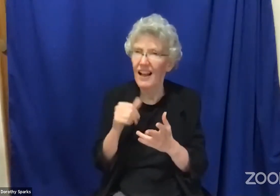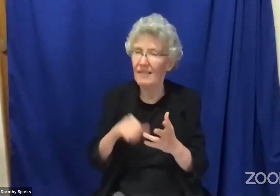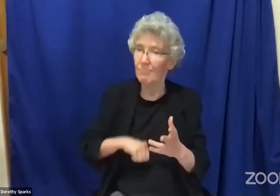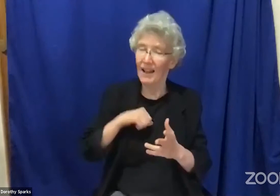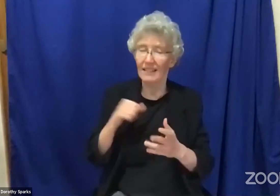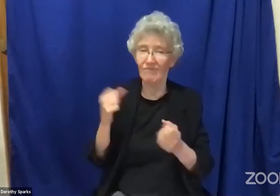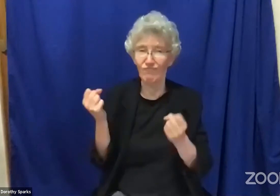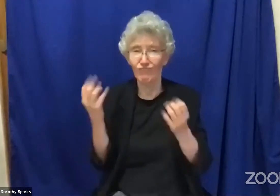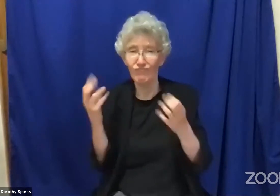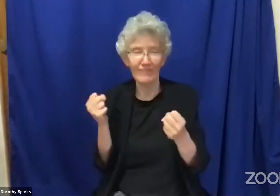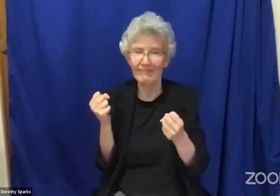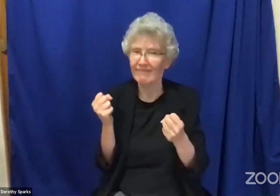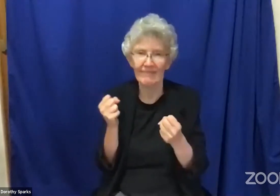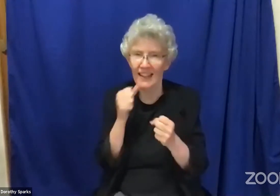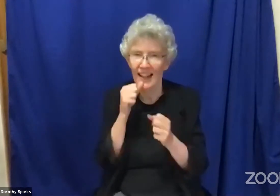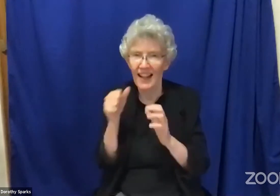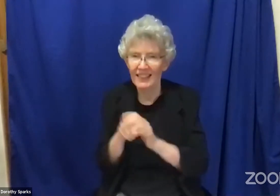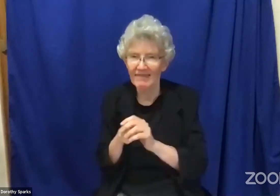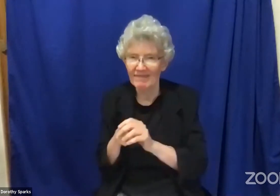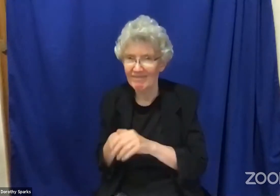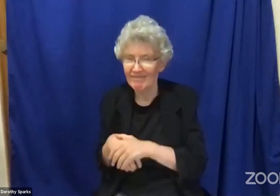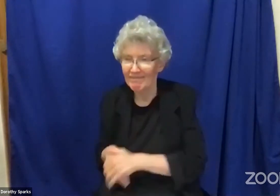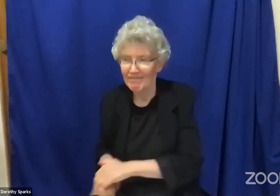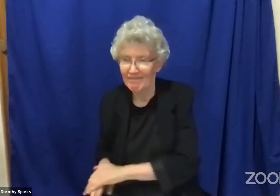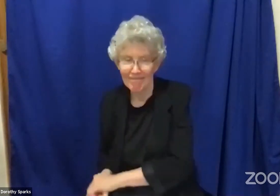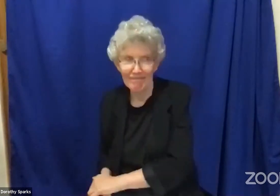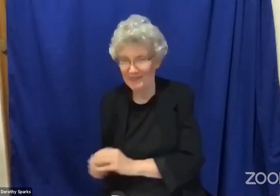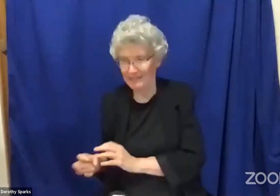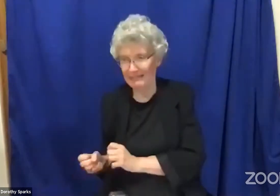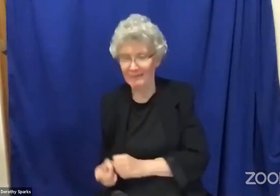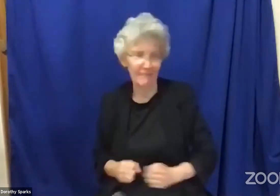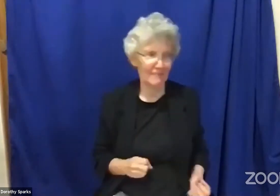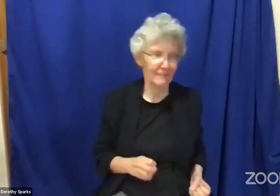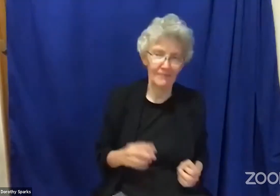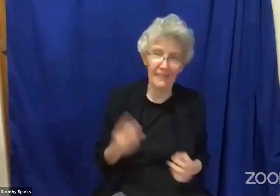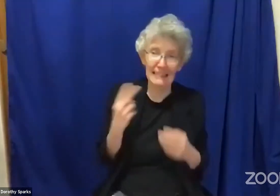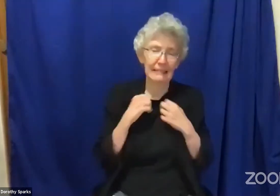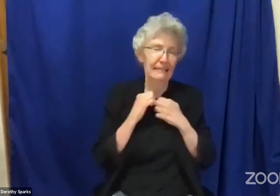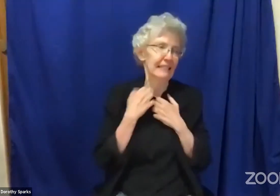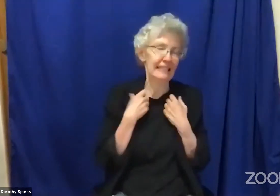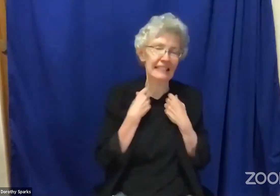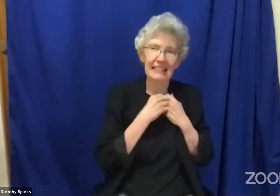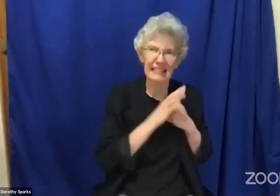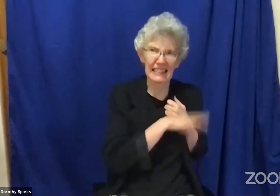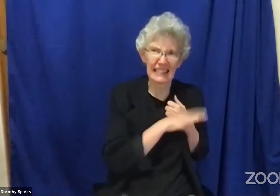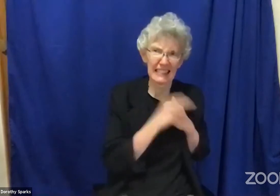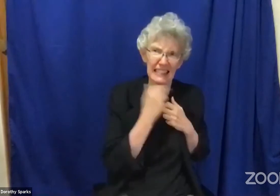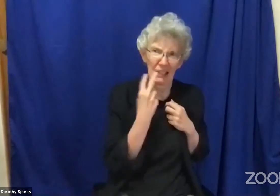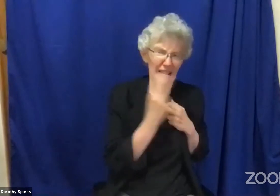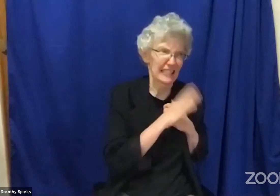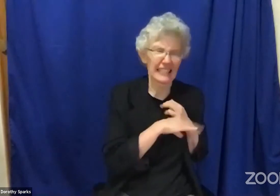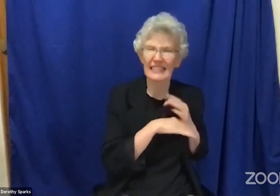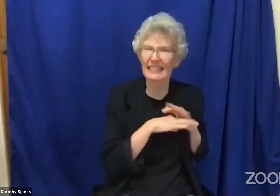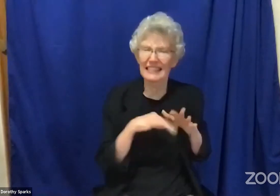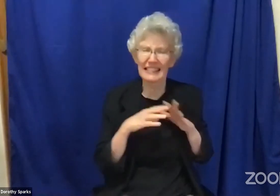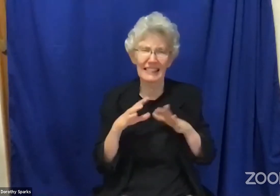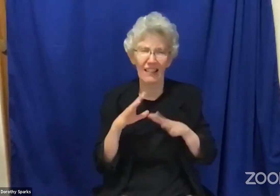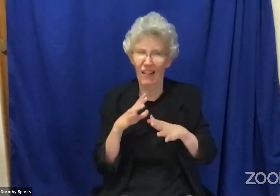in the 19... In about the 1960s deaf people were